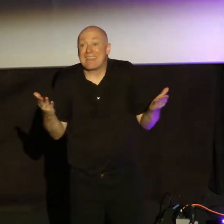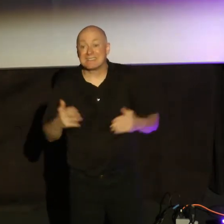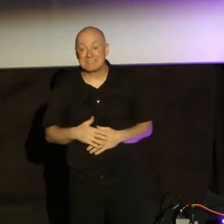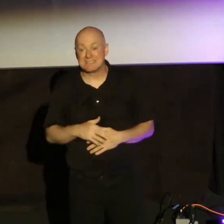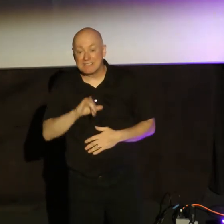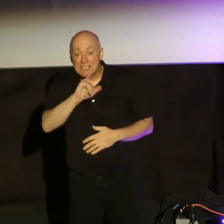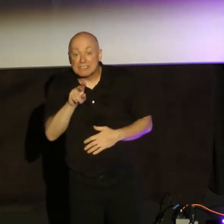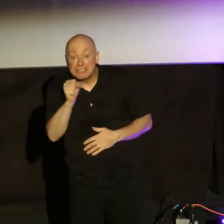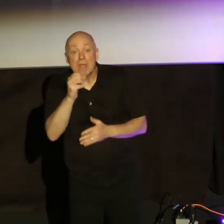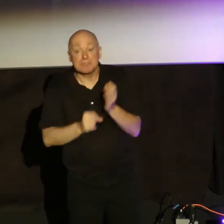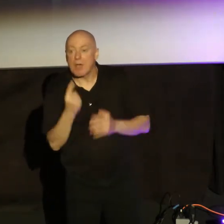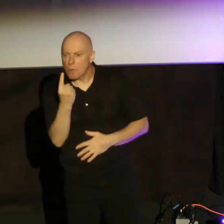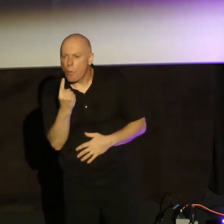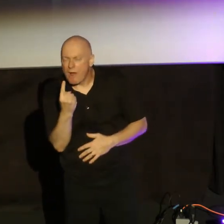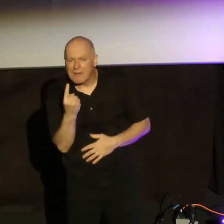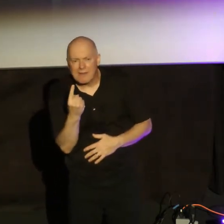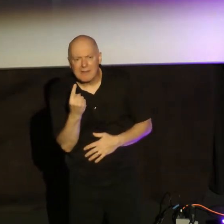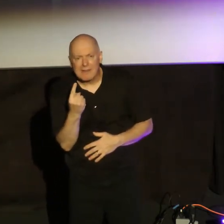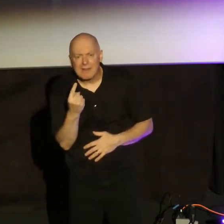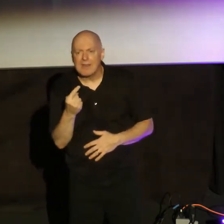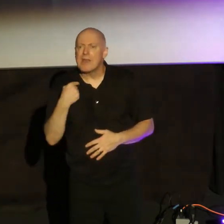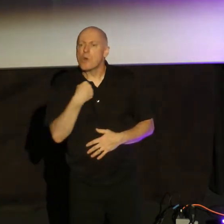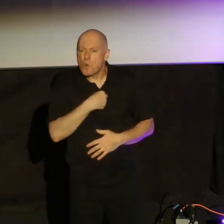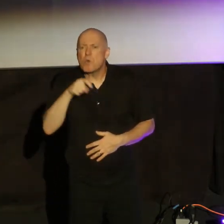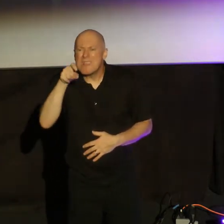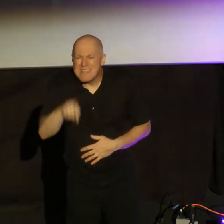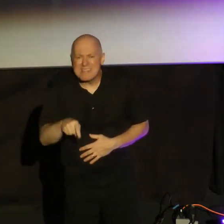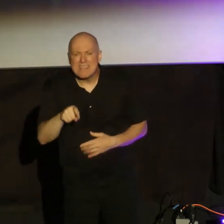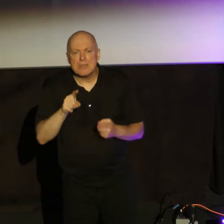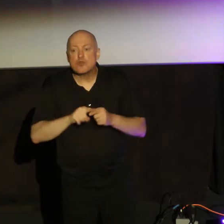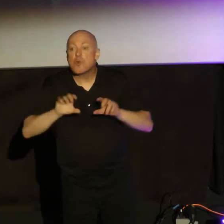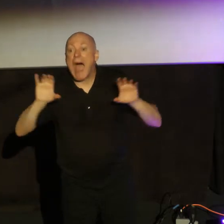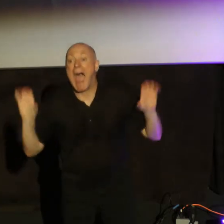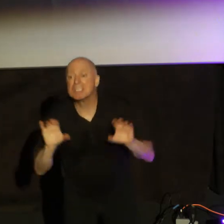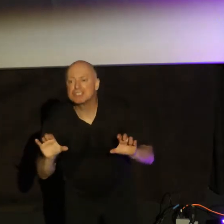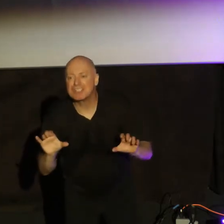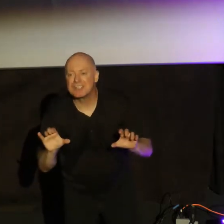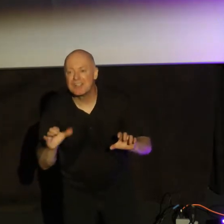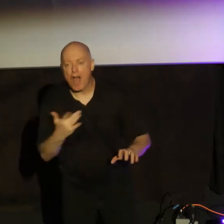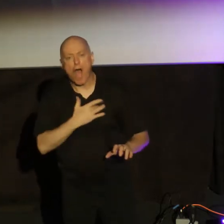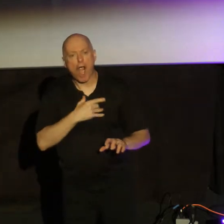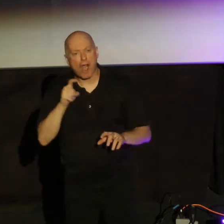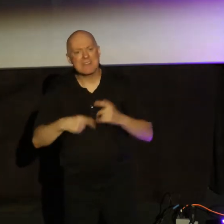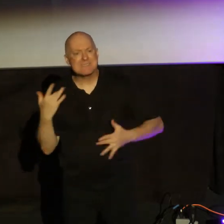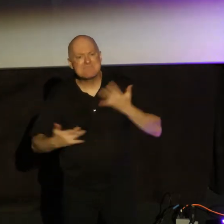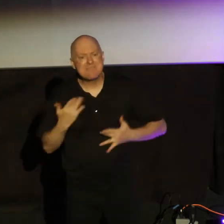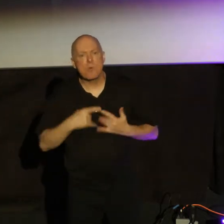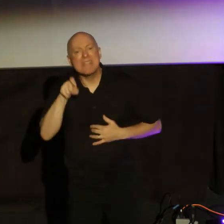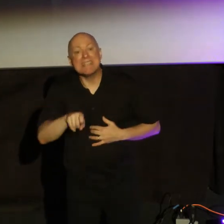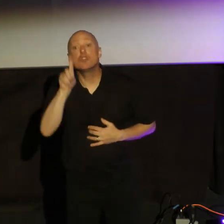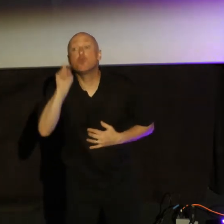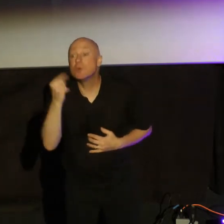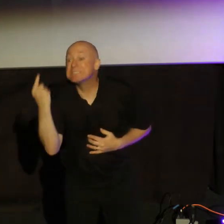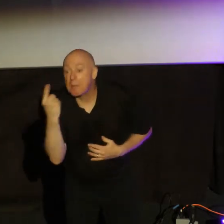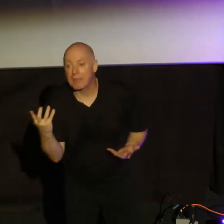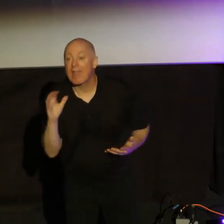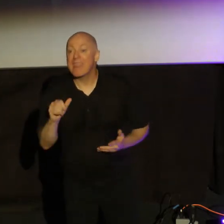James wanted us to see this, where we need to come to action. We need our hearts to be stirred and we need to do things because that's what faith does.